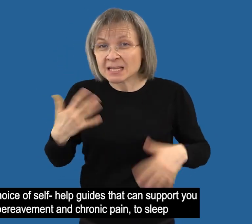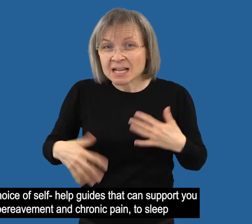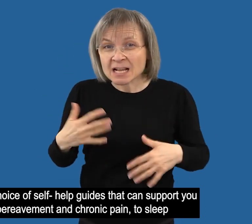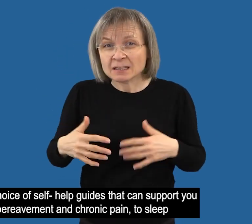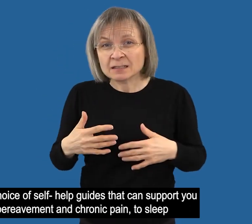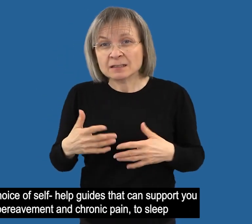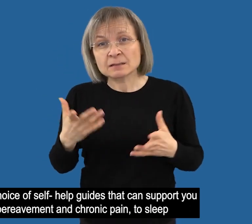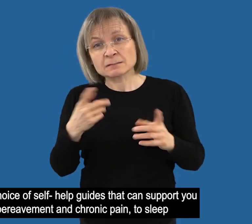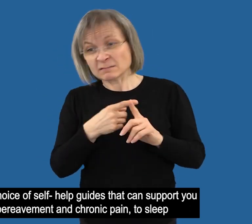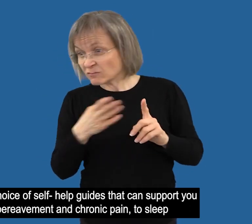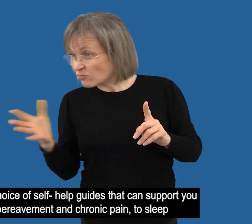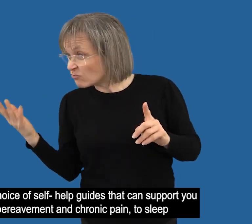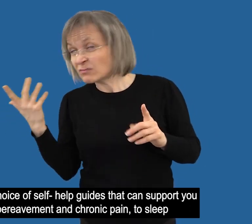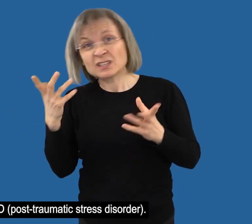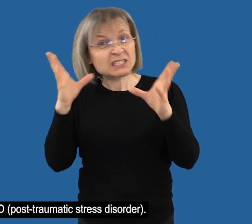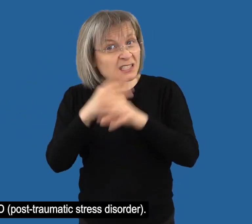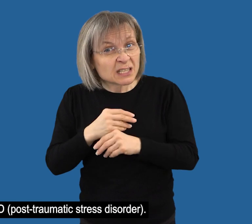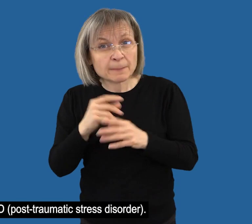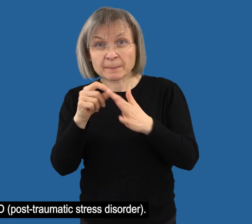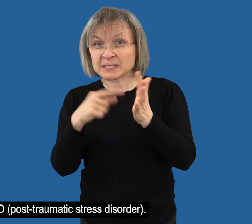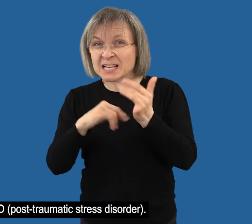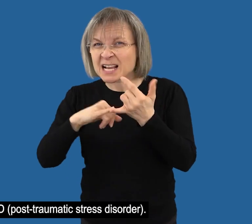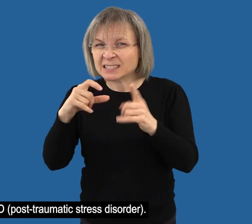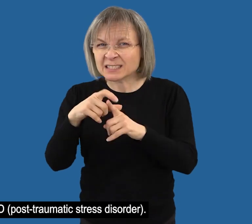sleep and PTSD, post-traumatic stress disorder